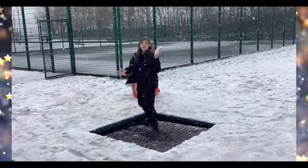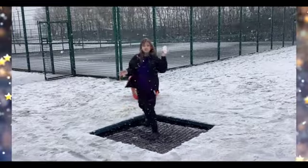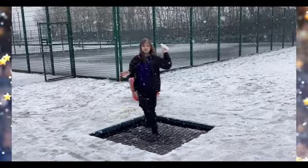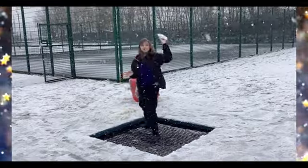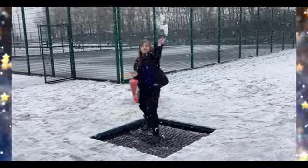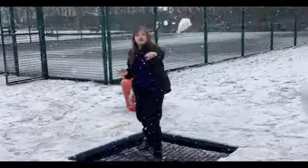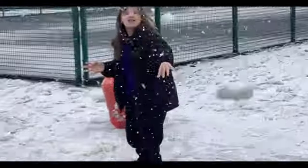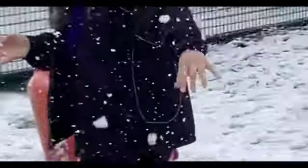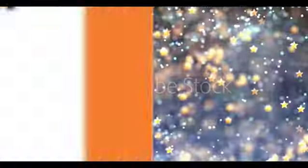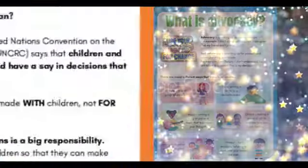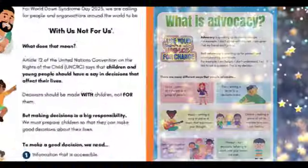May